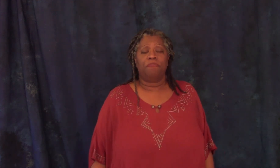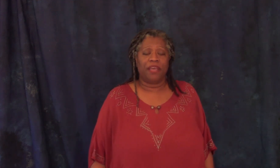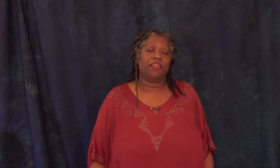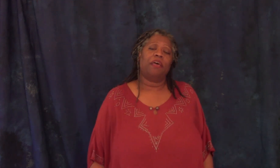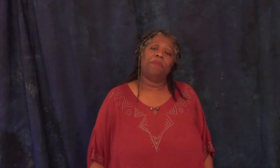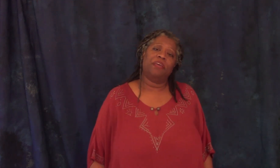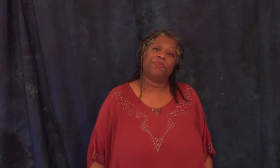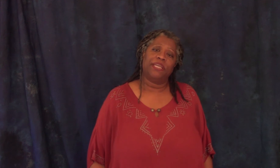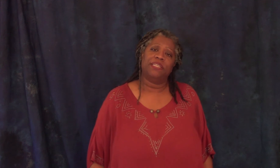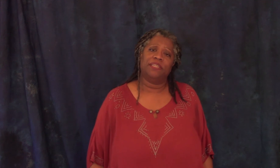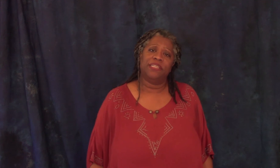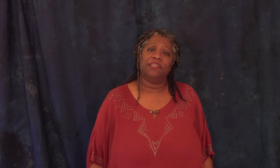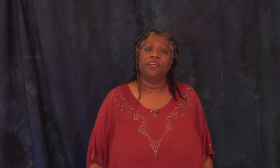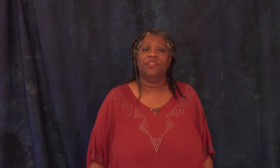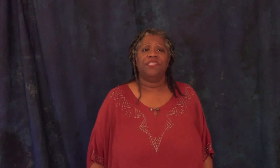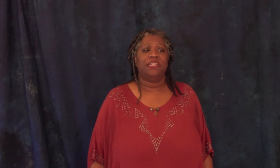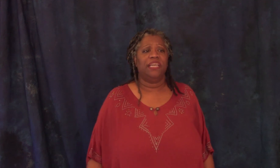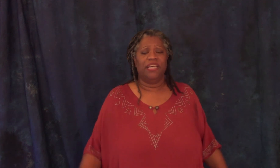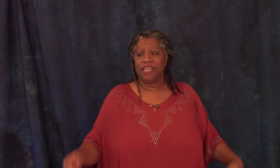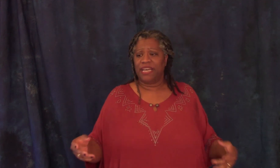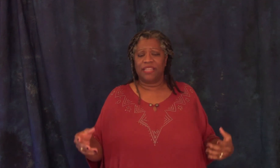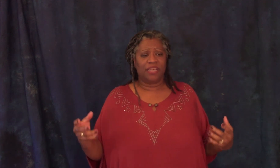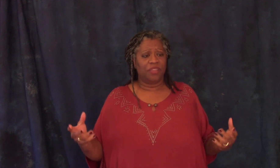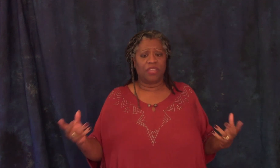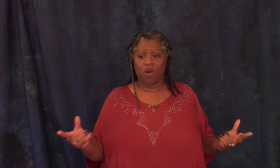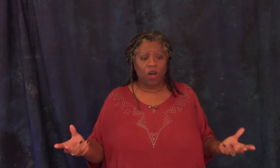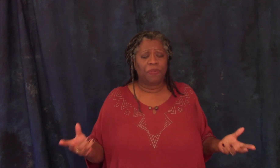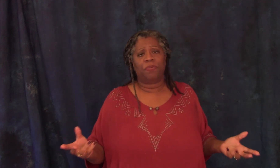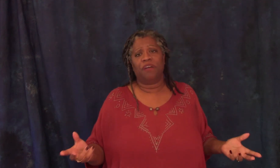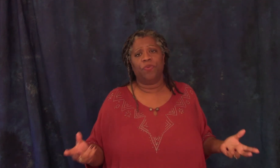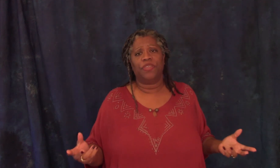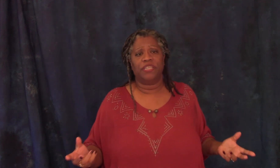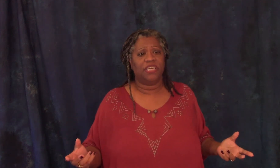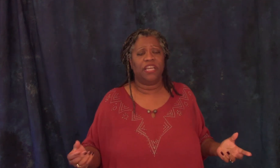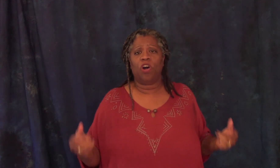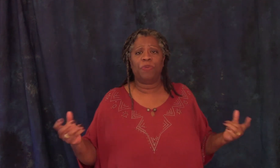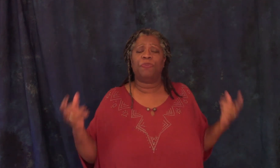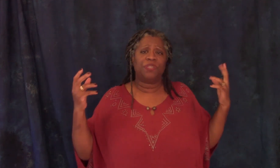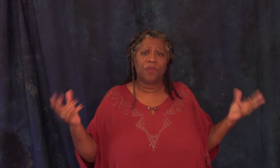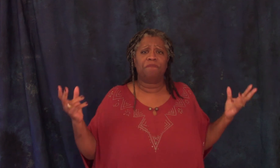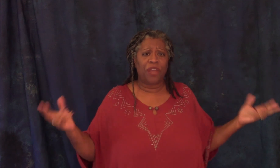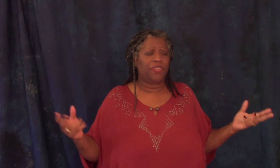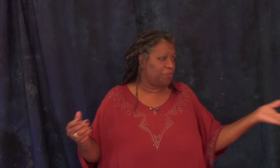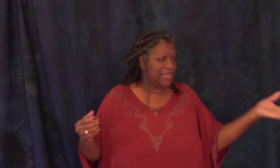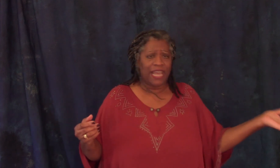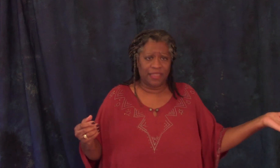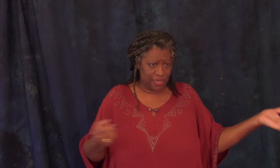begging they kept begging for the king to listen to see that that all people have worth and dignity and all people deserve better than what that these